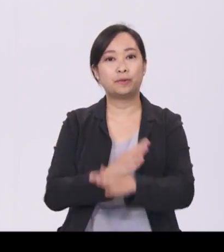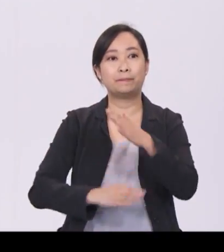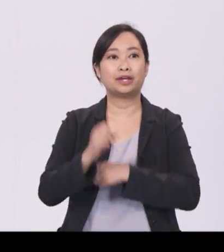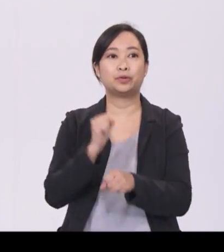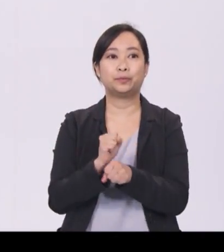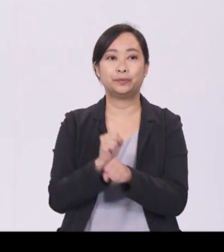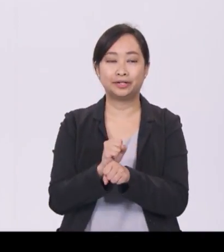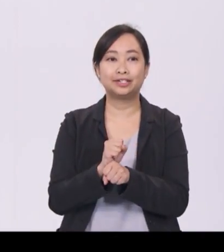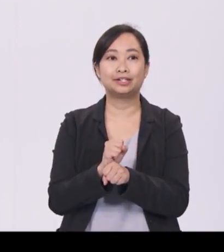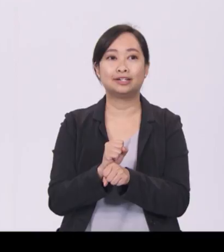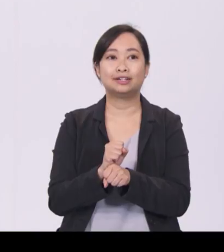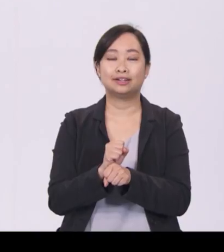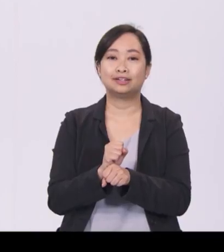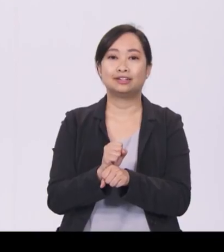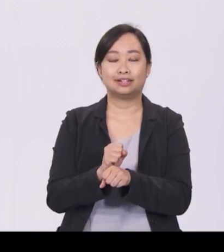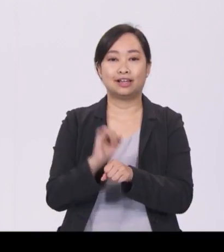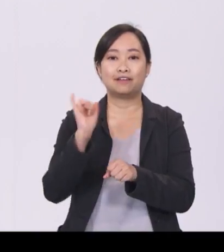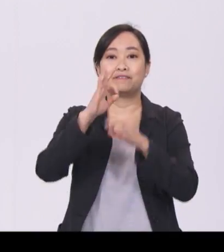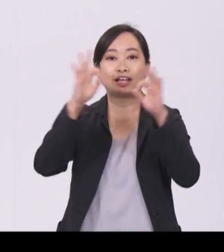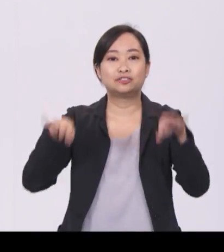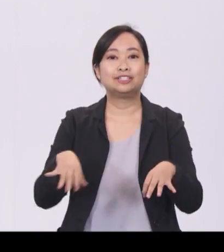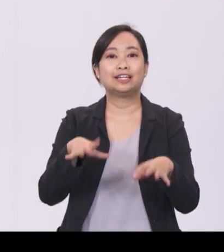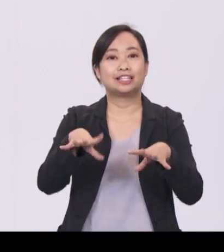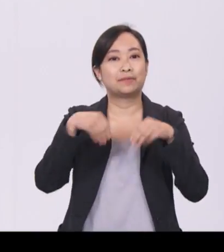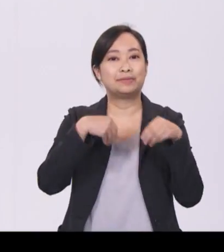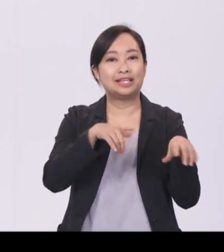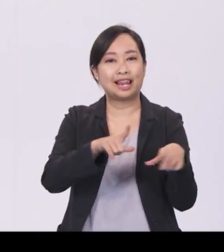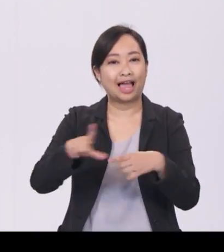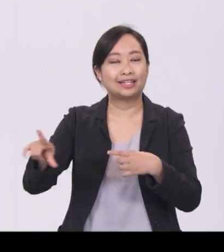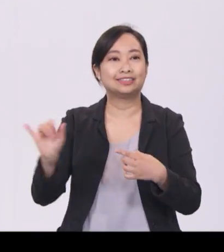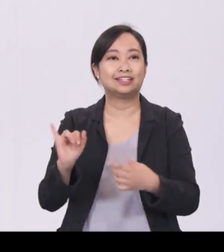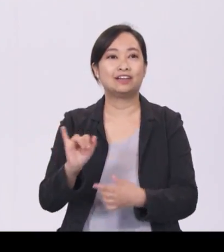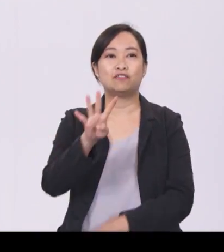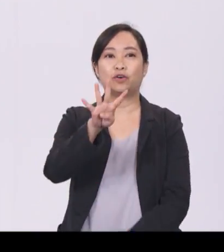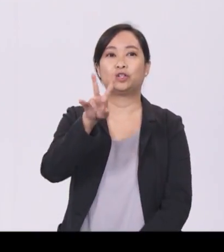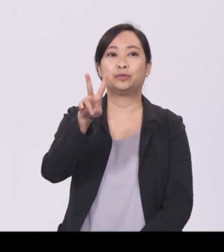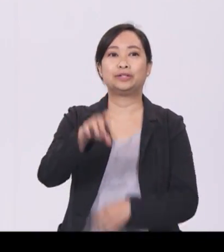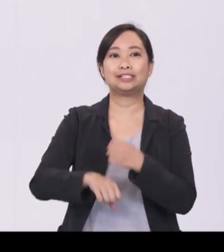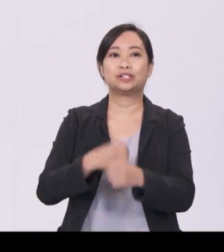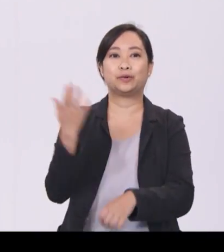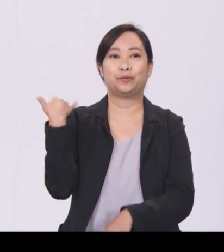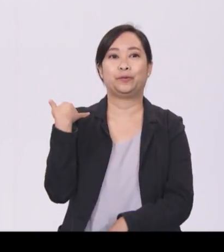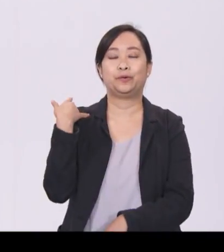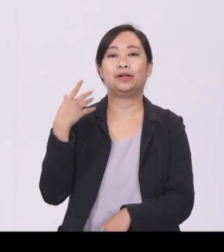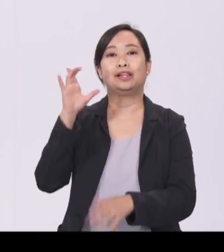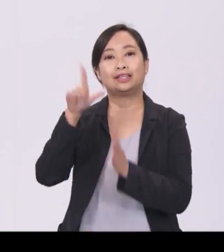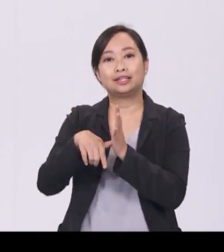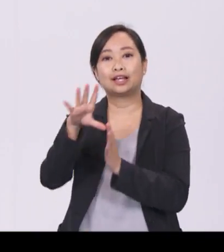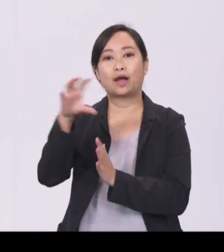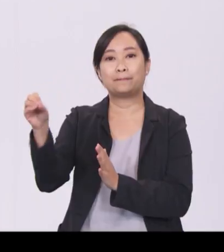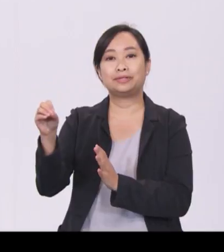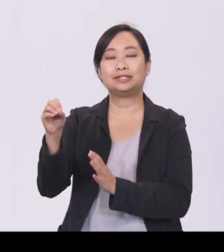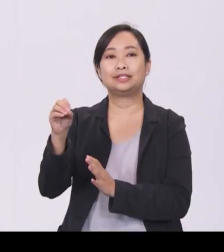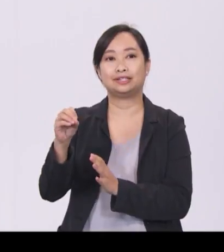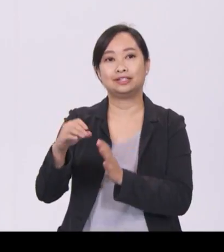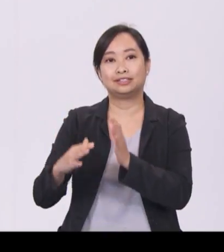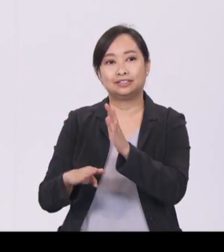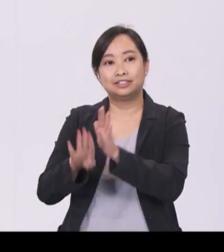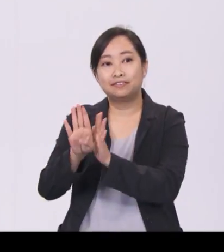line 42 years ago. As Infineon upgraded its production processes, it also redesigned her job and trained